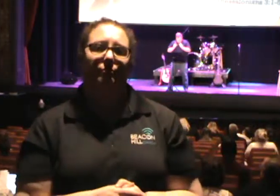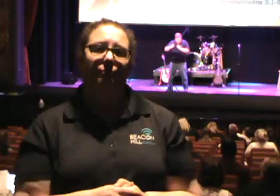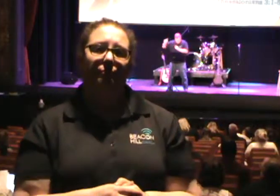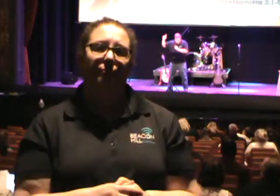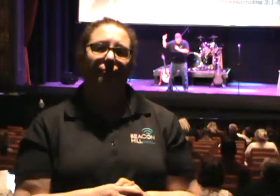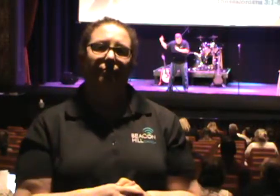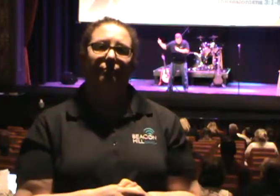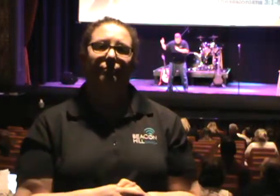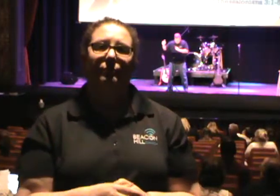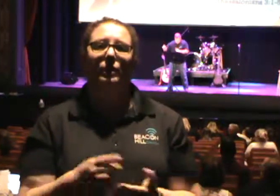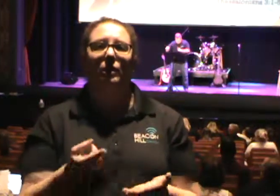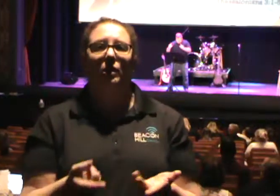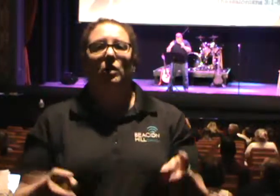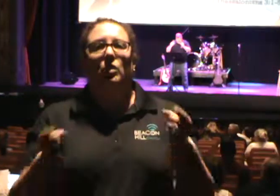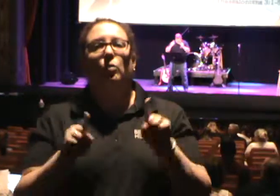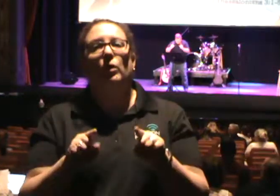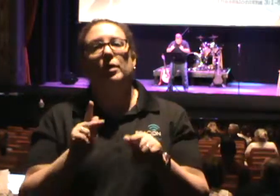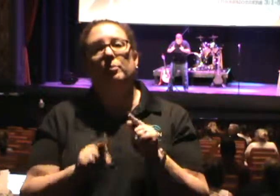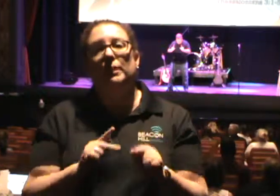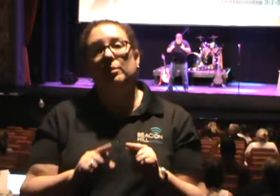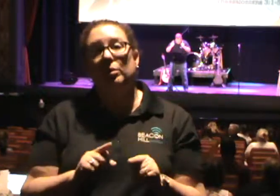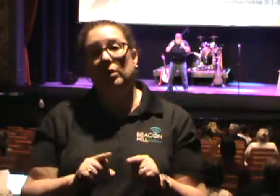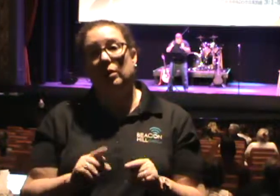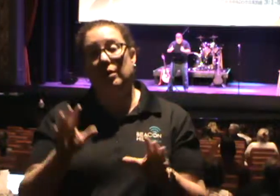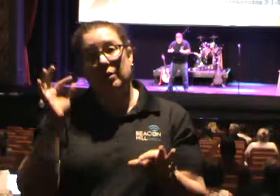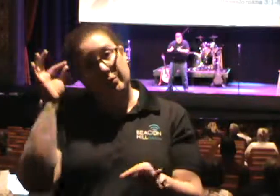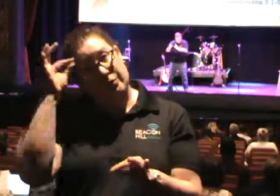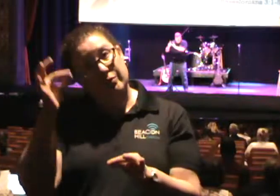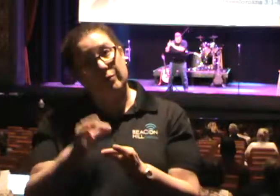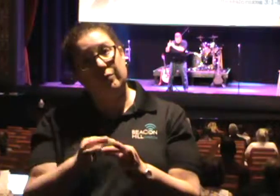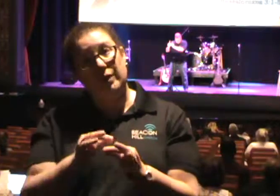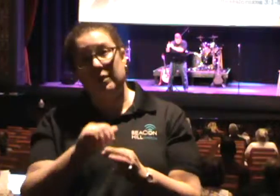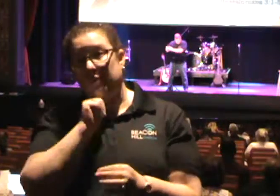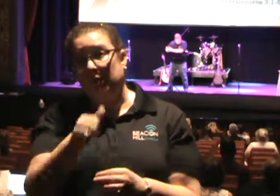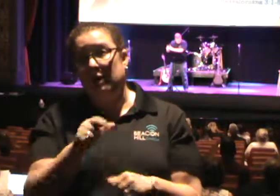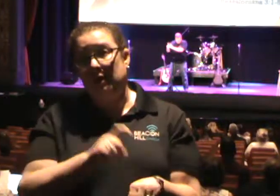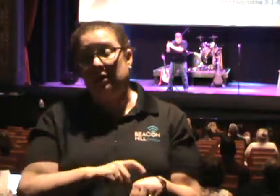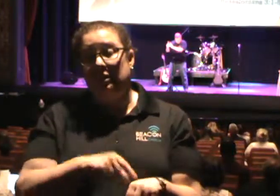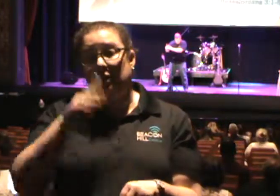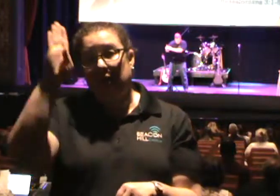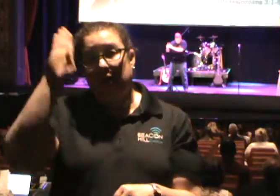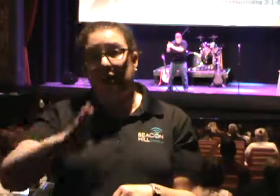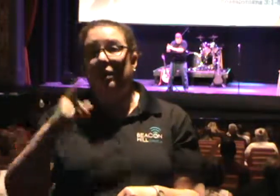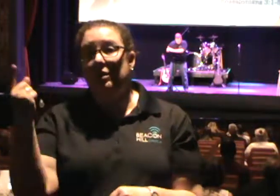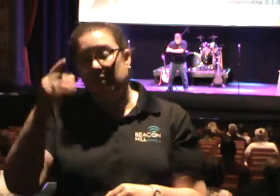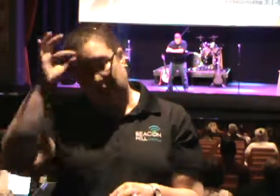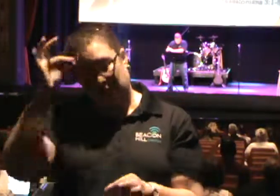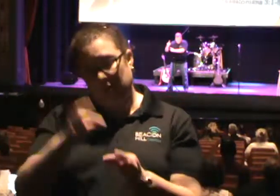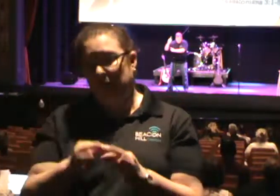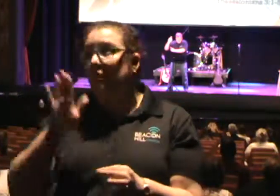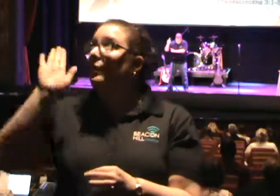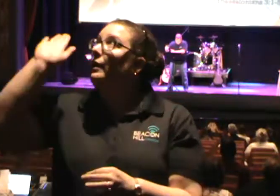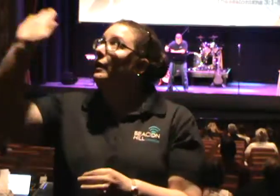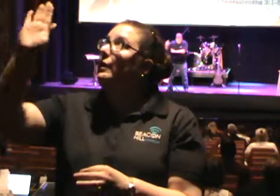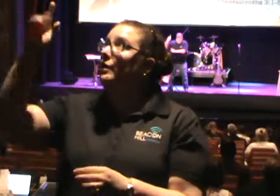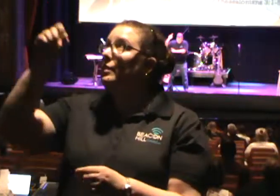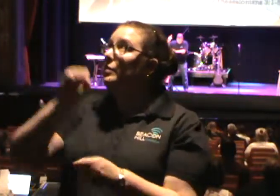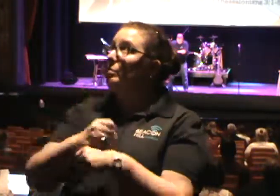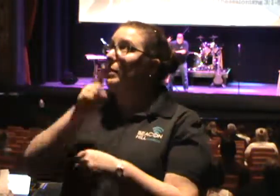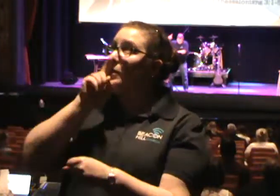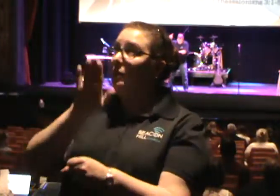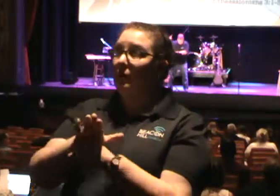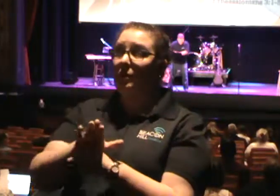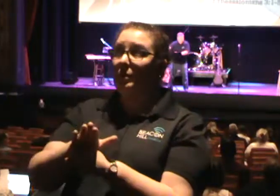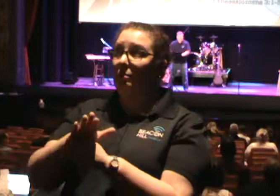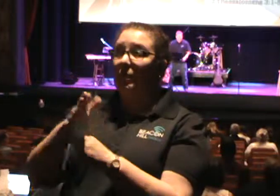While people are faithful, sometimes God is always faithful. Listen to me. God has made a covenant between himself and humankind, and he sealed it with